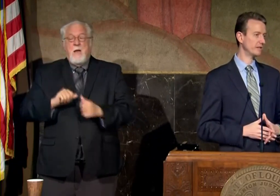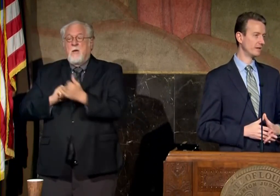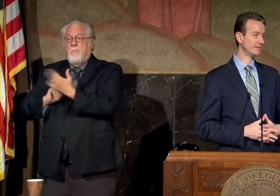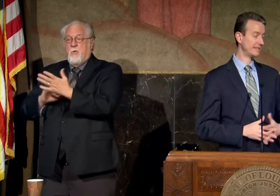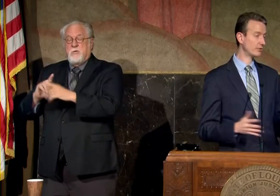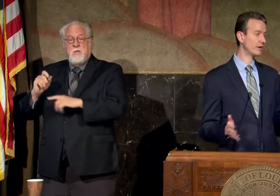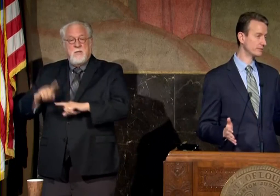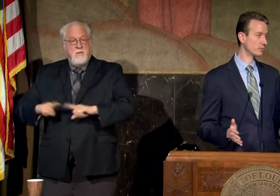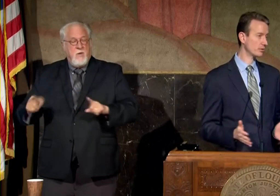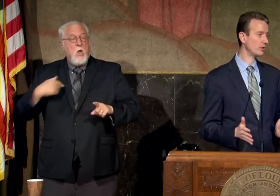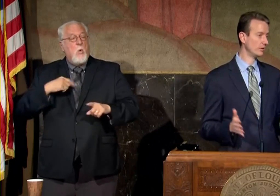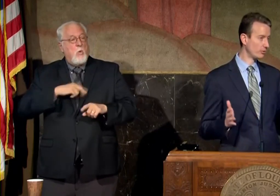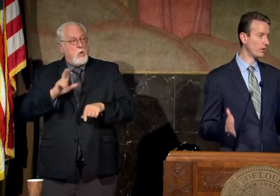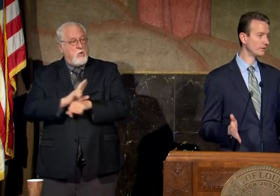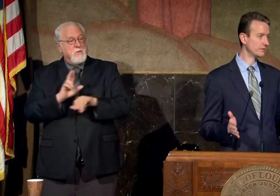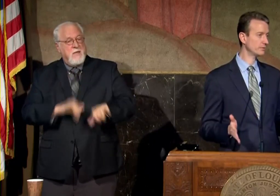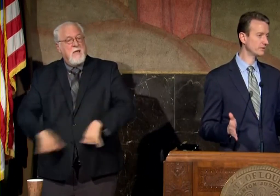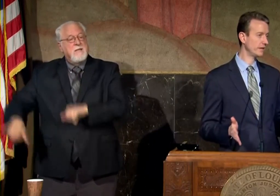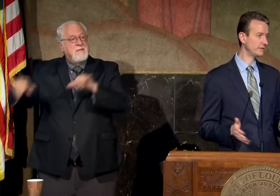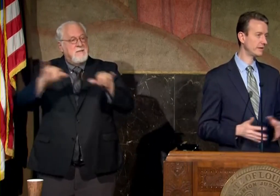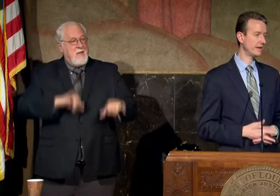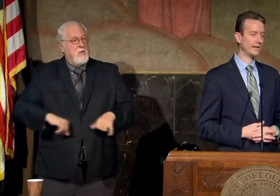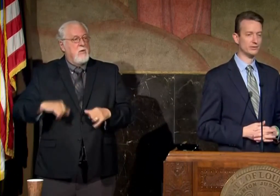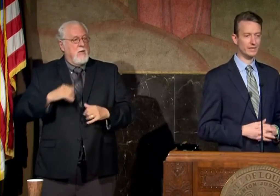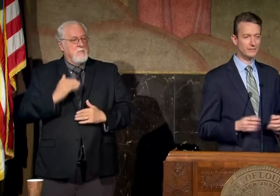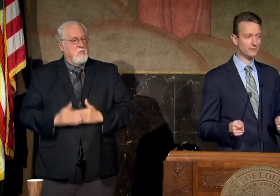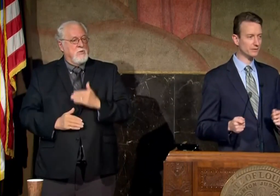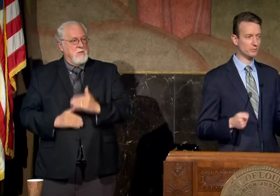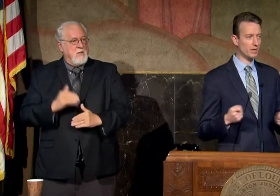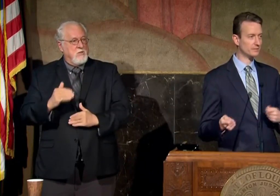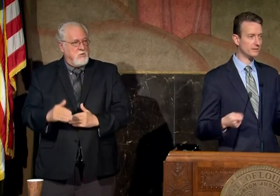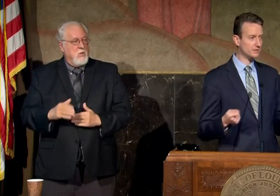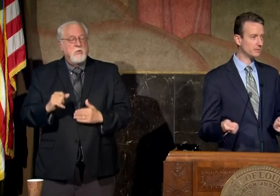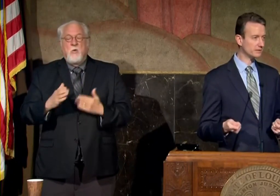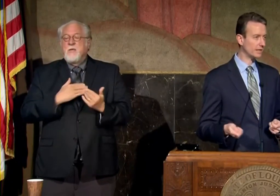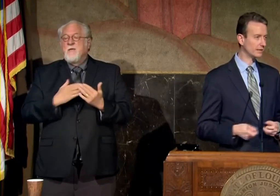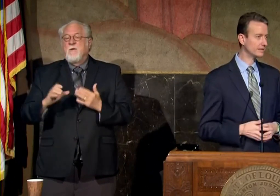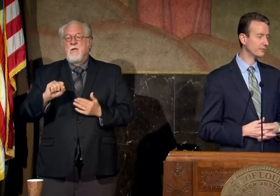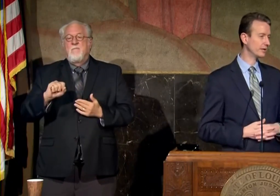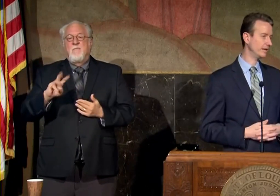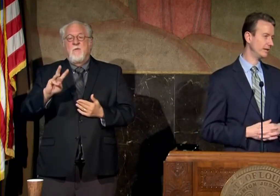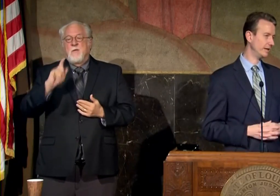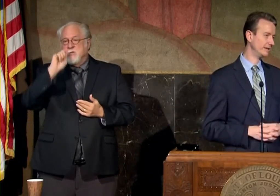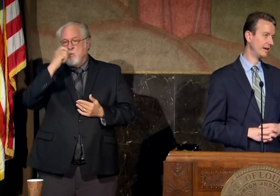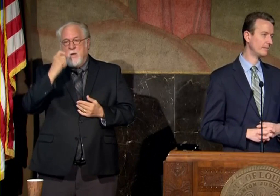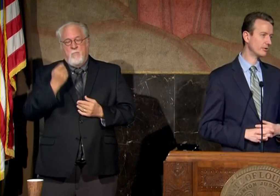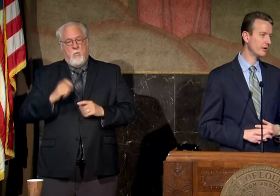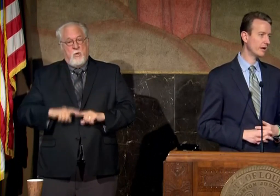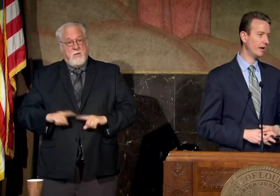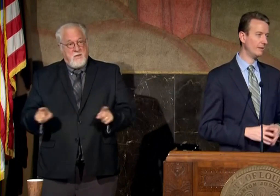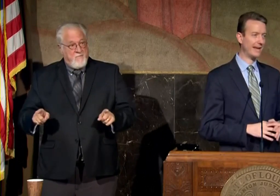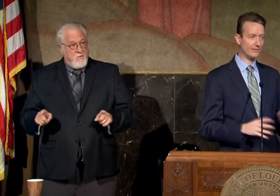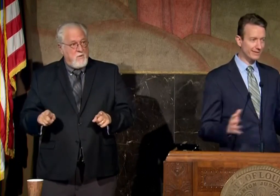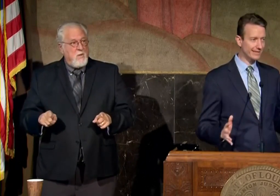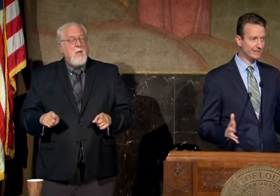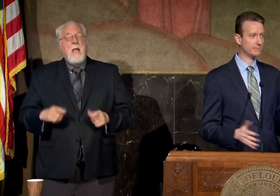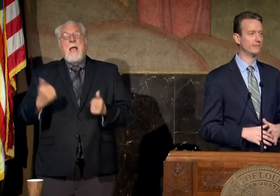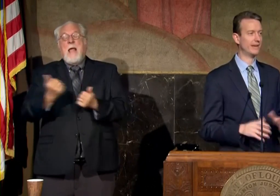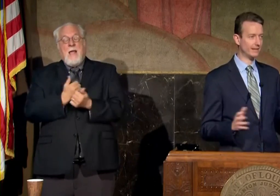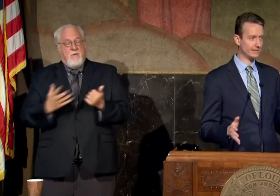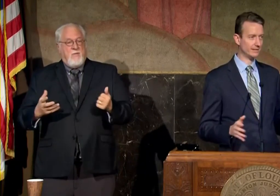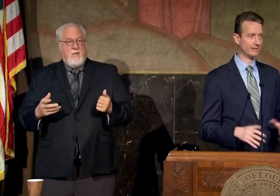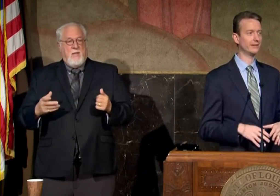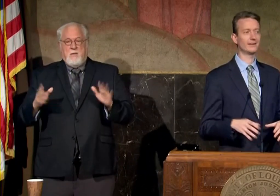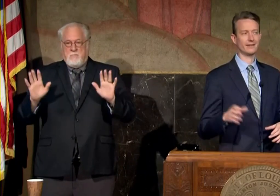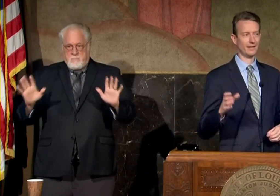are using a standardized protocol across those sites and so even if the swab seems to be slightly different in in diameter everything has been